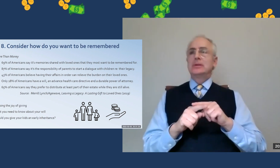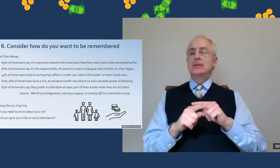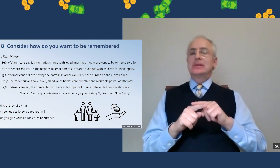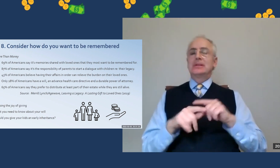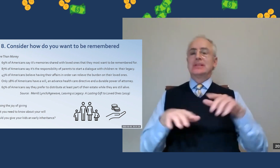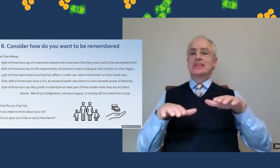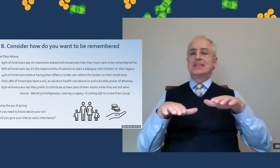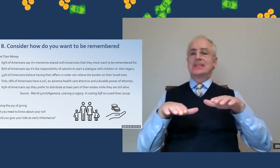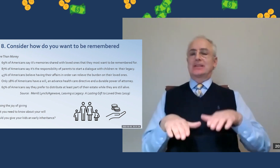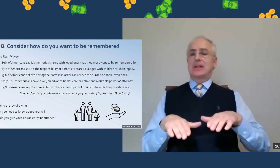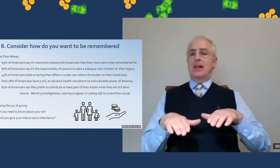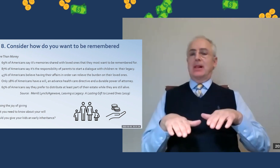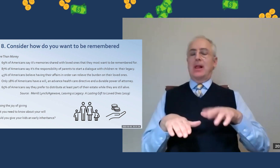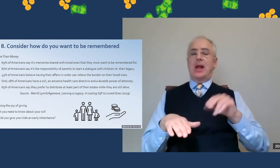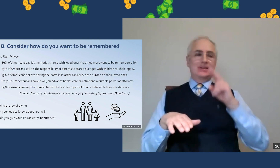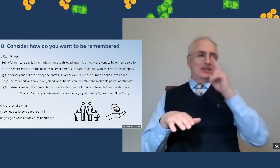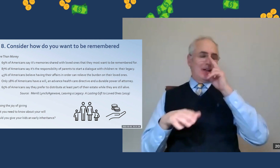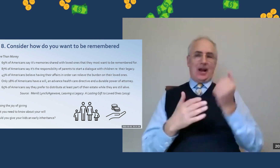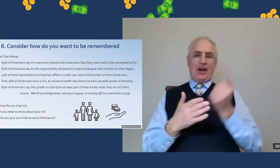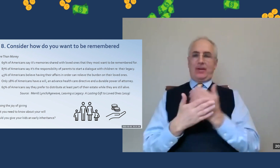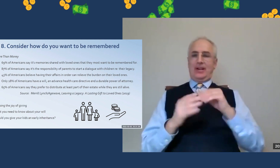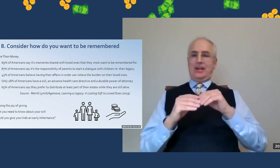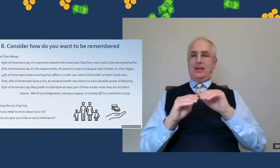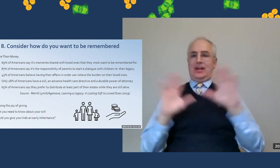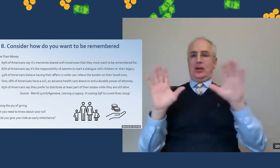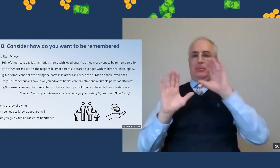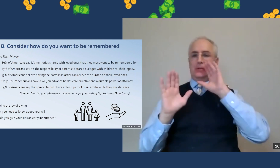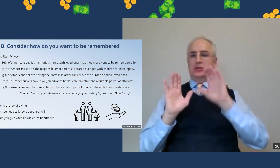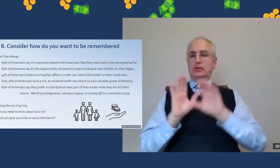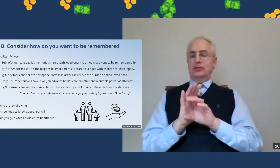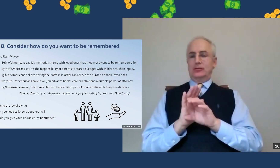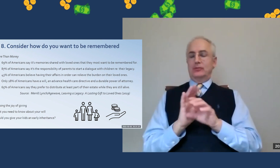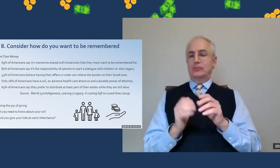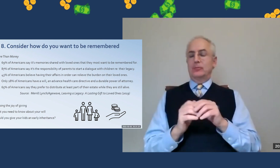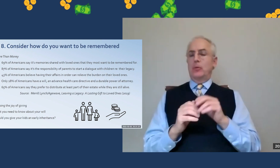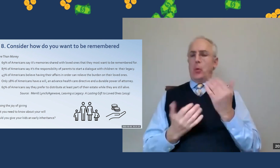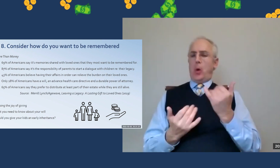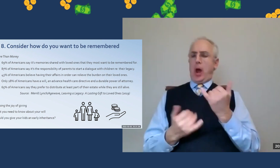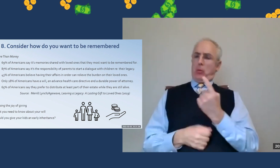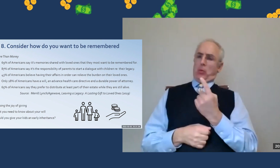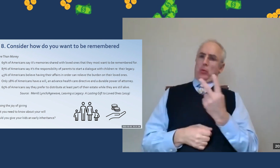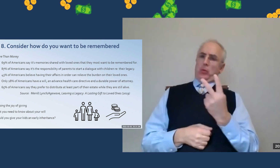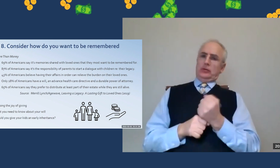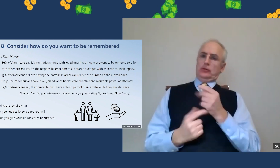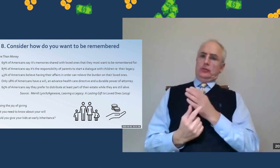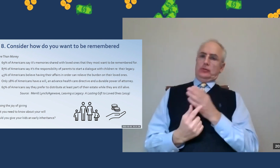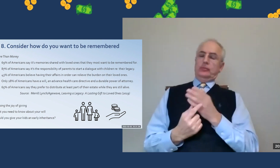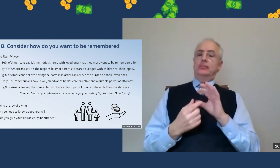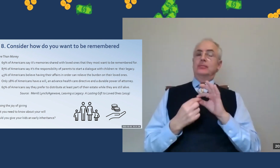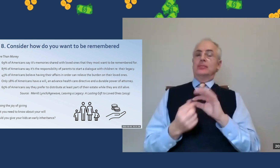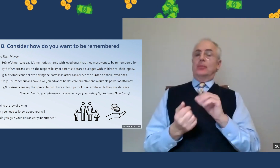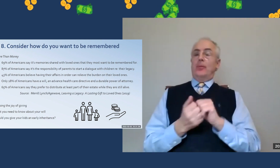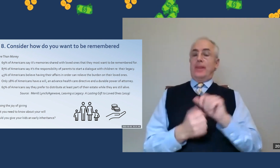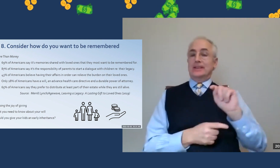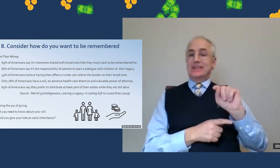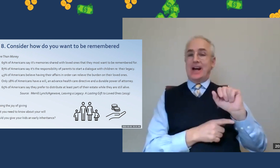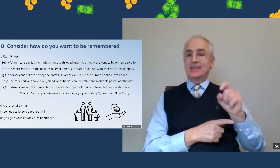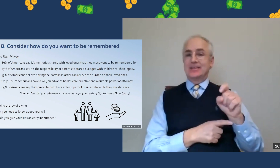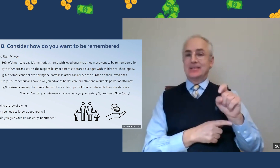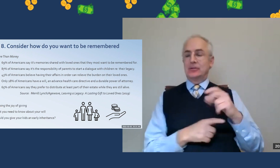take a year or two to really settle in so that you can see things clearly. And I say take